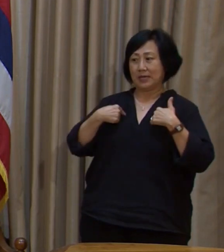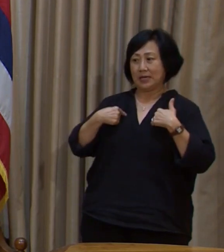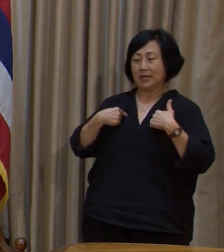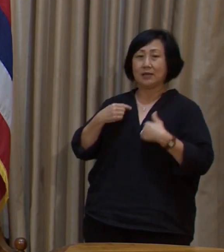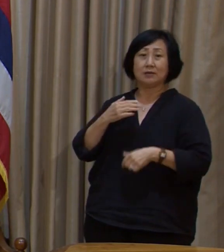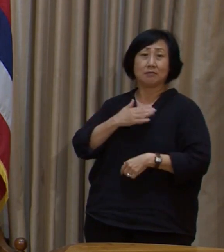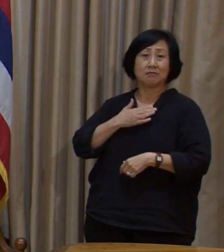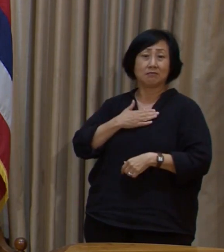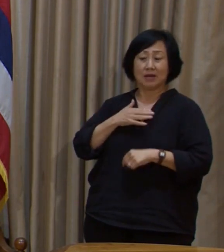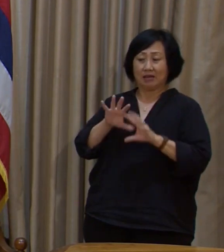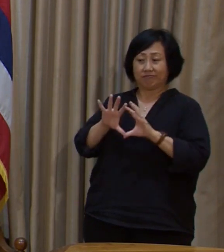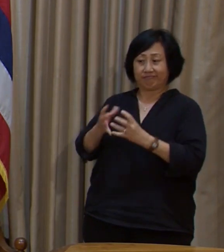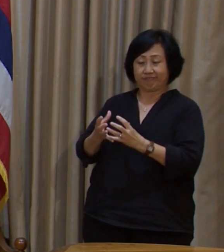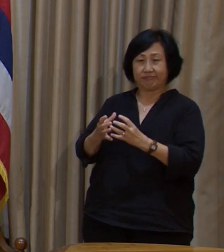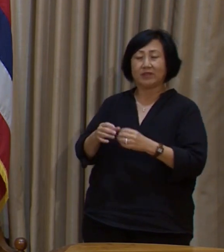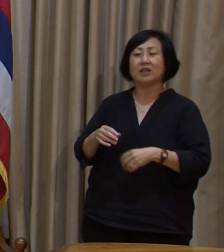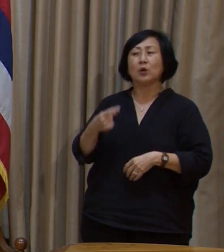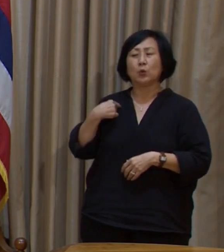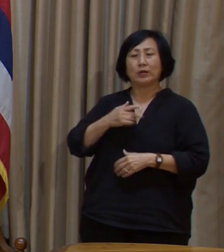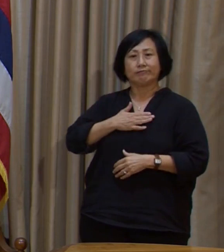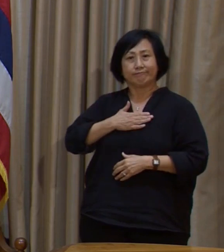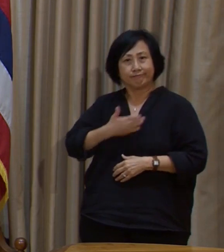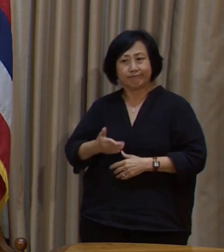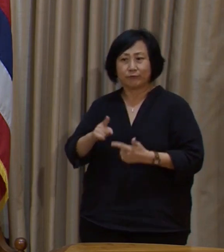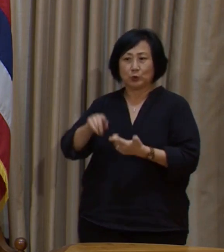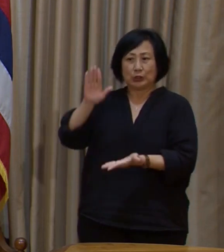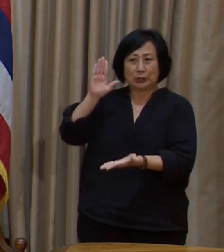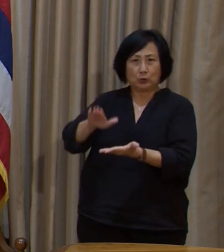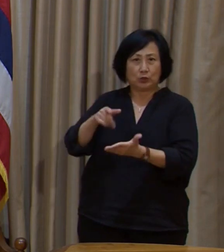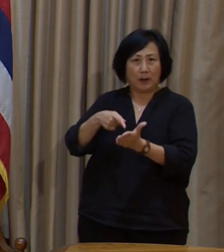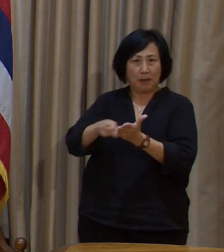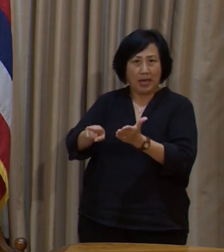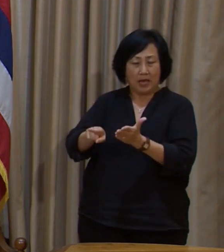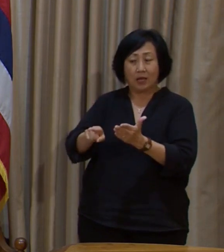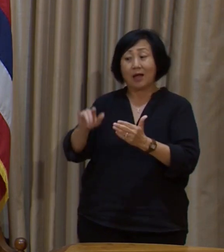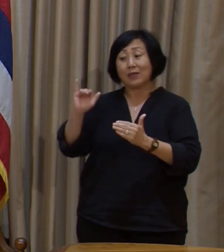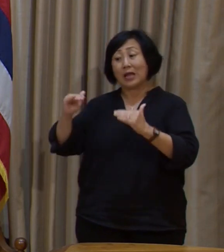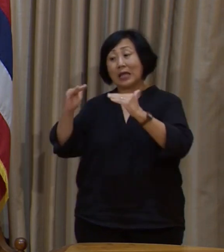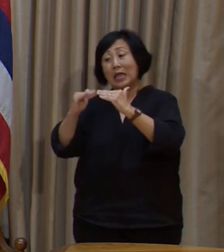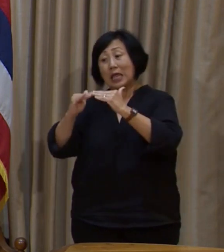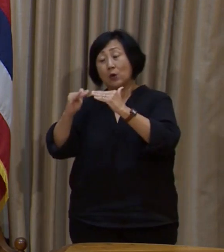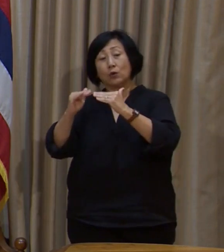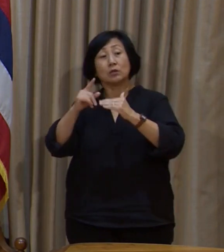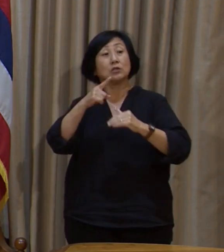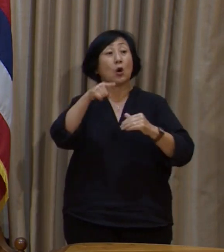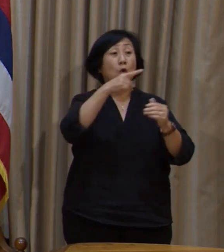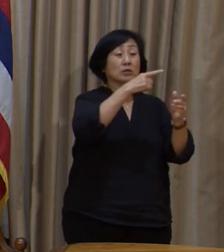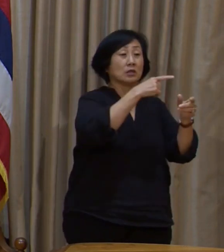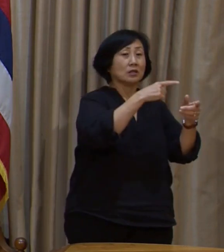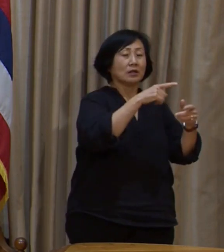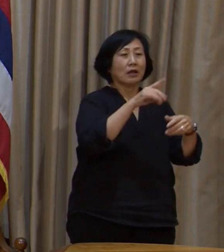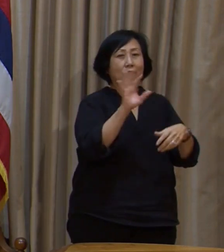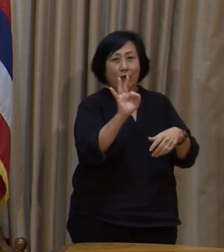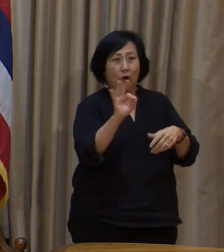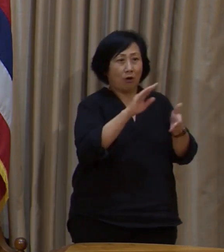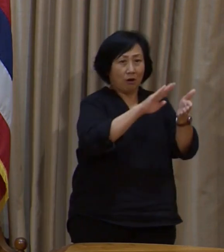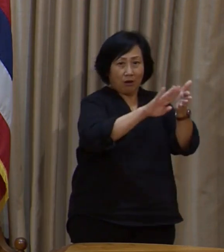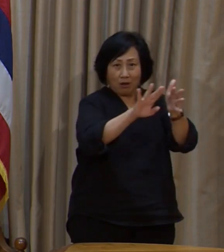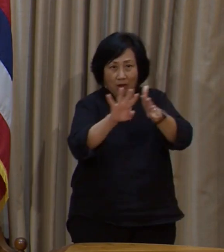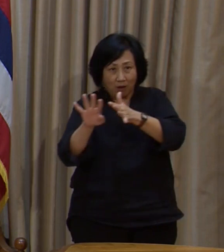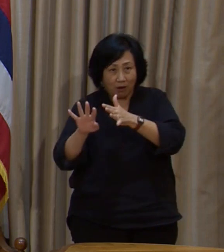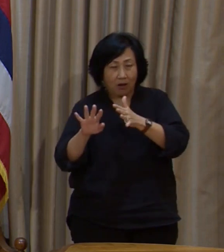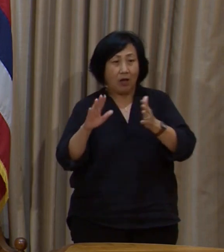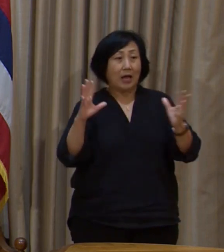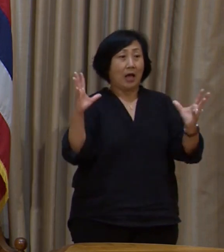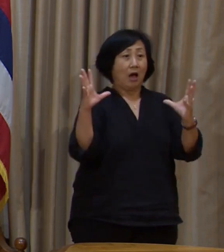volunteering to decrease our pay equal to the amount of the furlough savings. The furloughs will